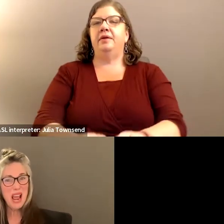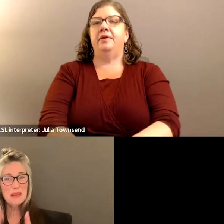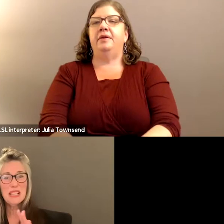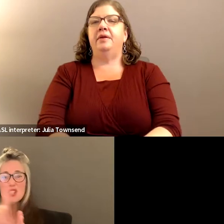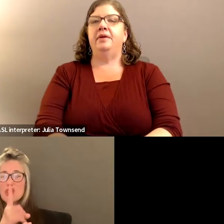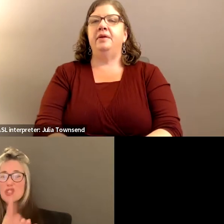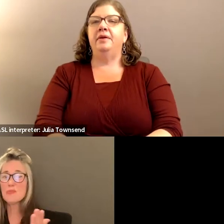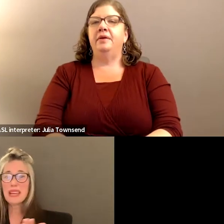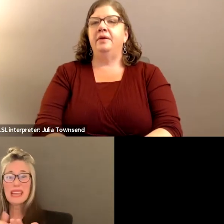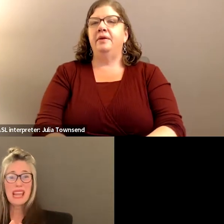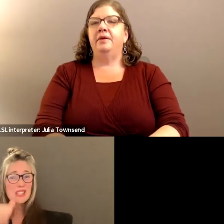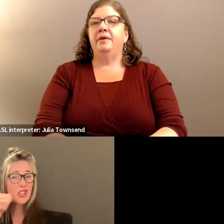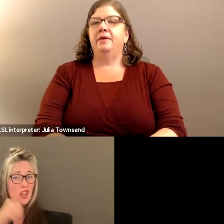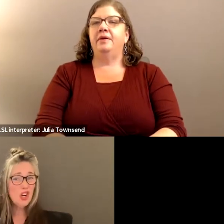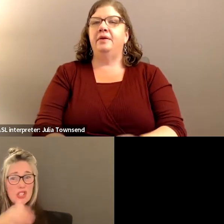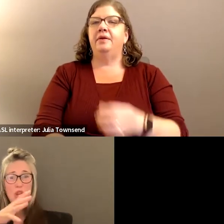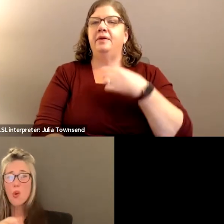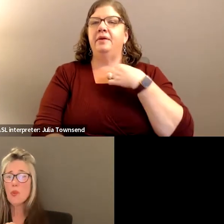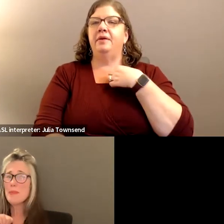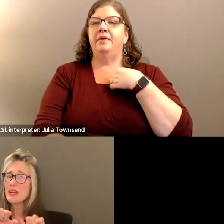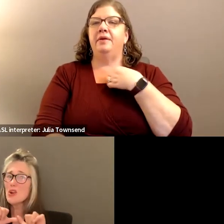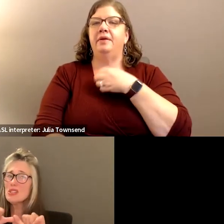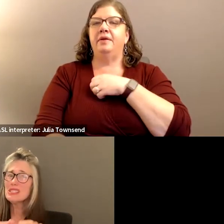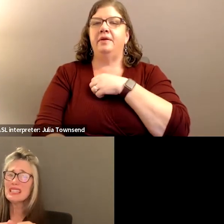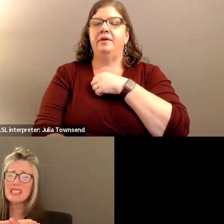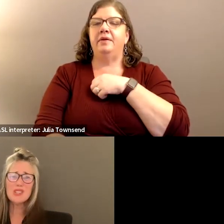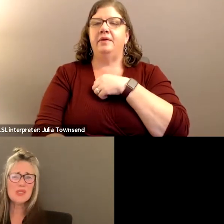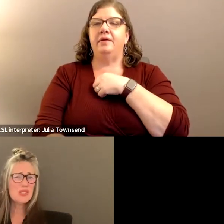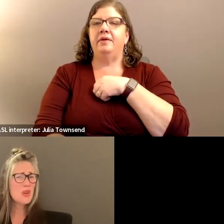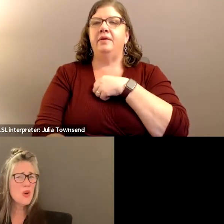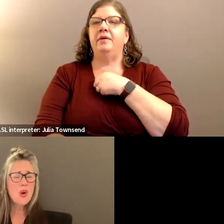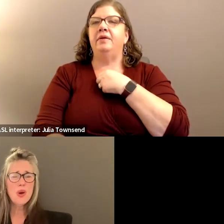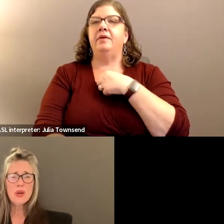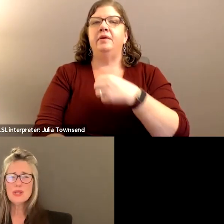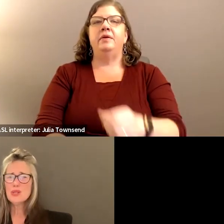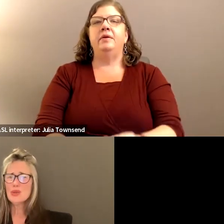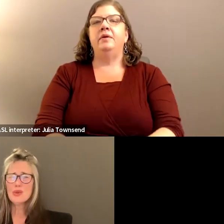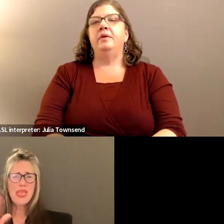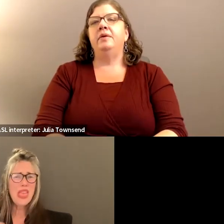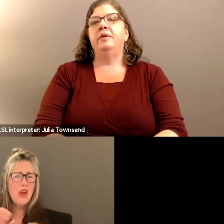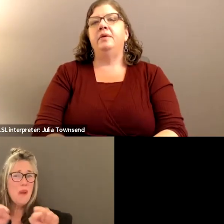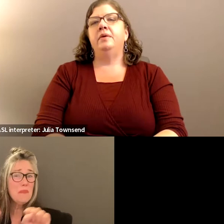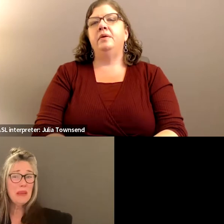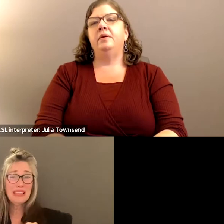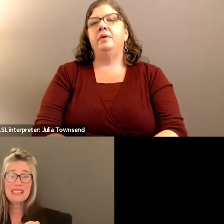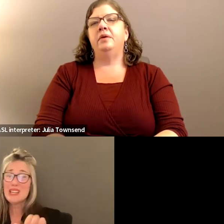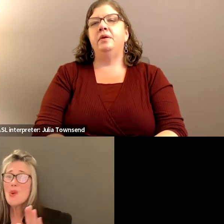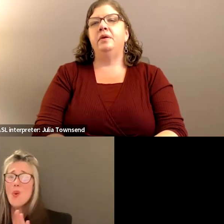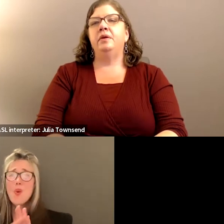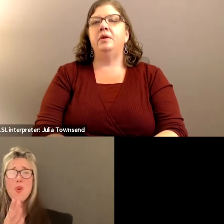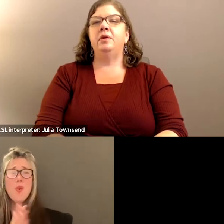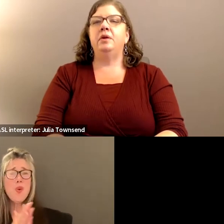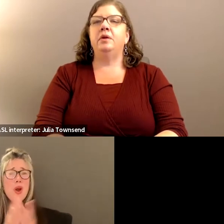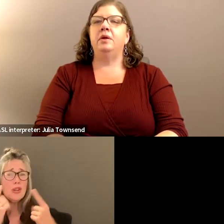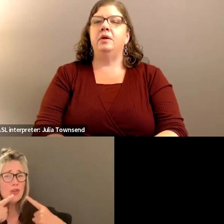girls and women continues to undermine their ability to thrive. You may know the